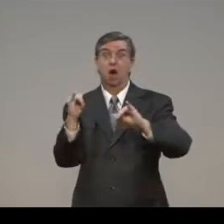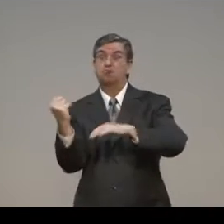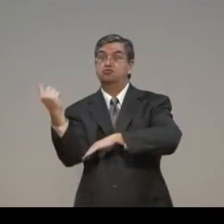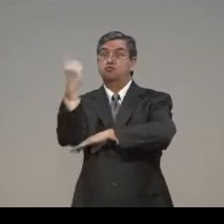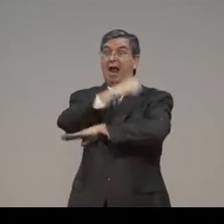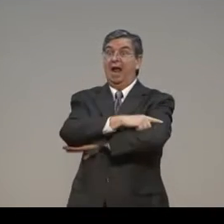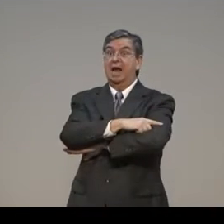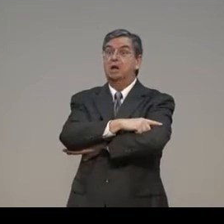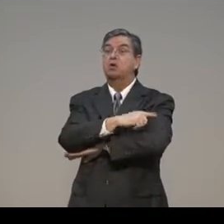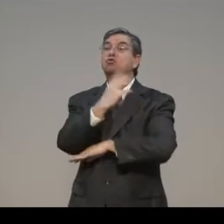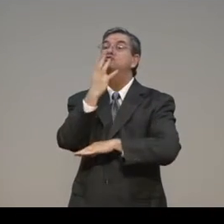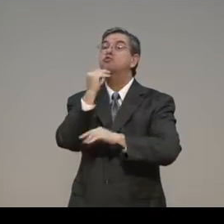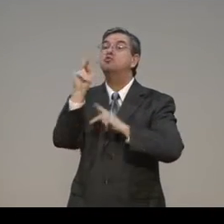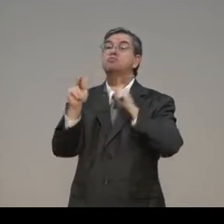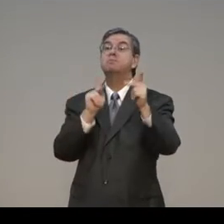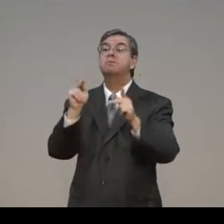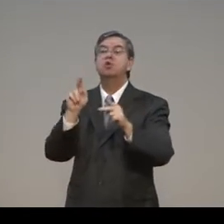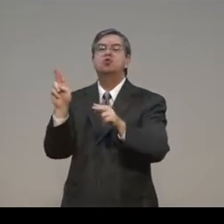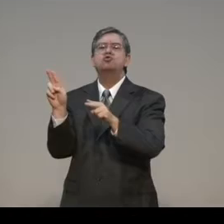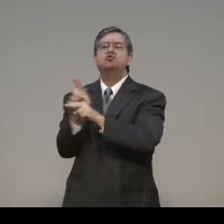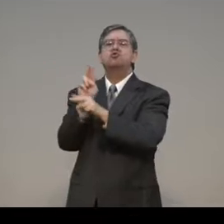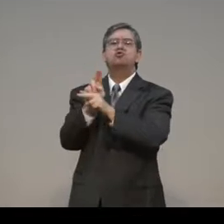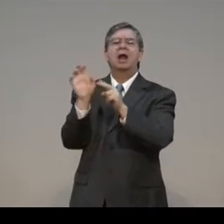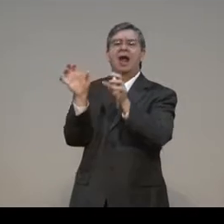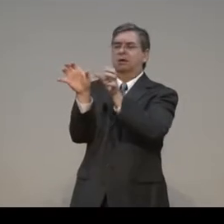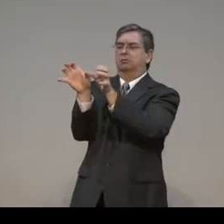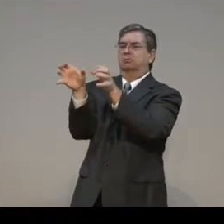It's today. It's still today. Jewish people.